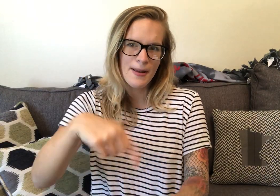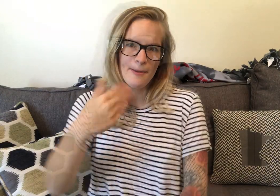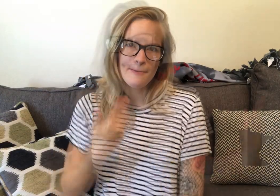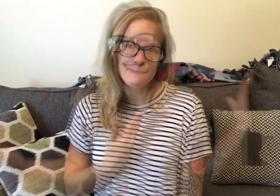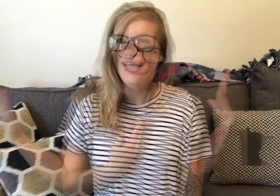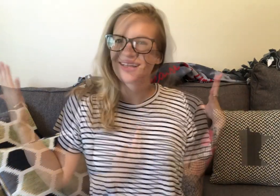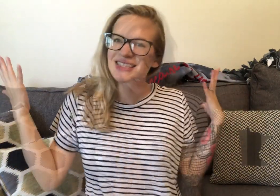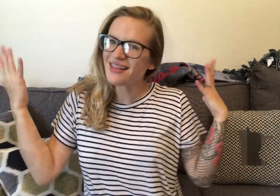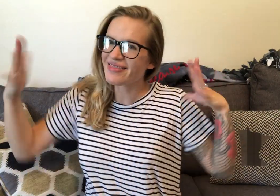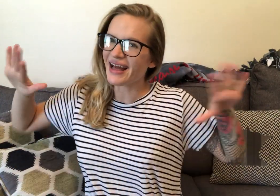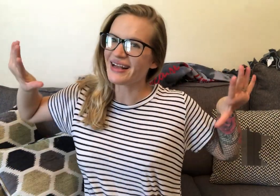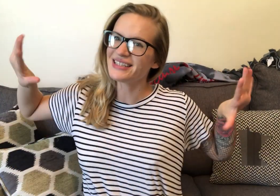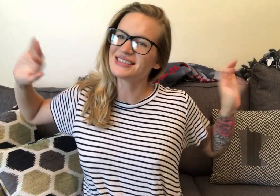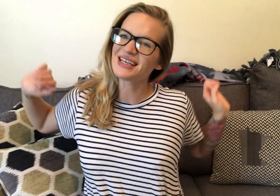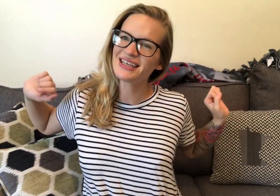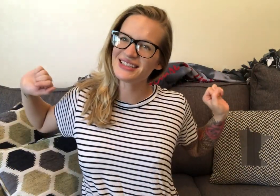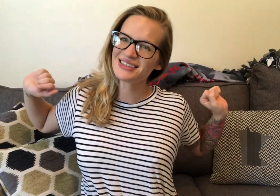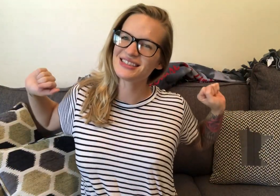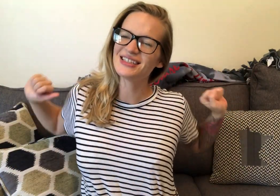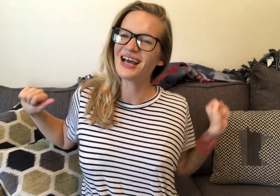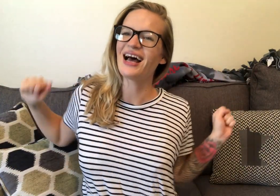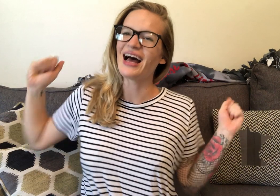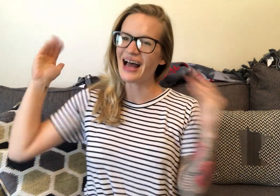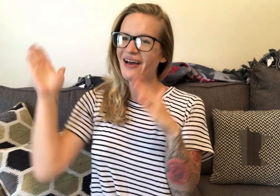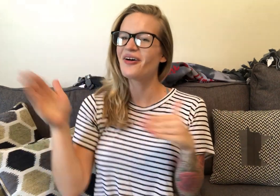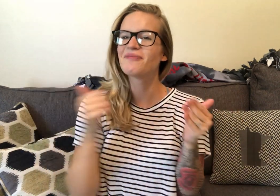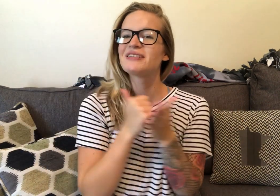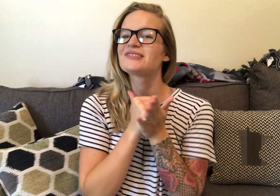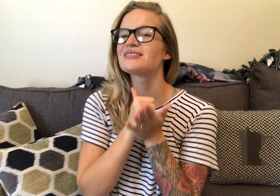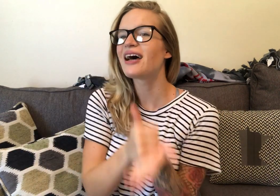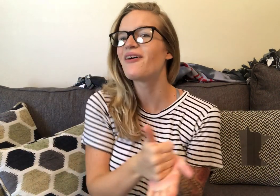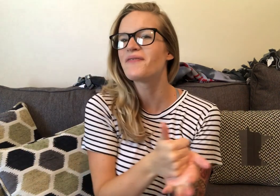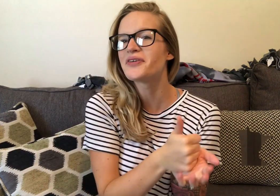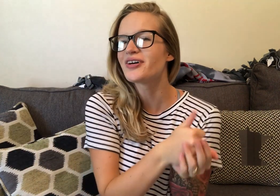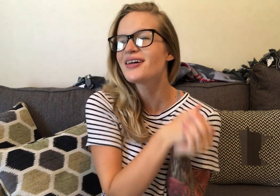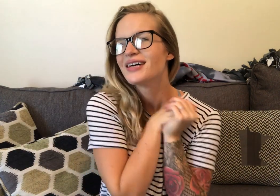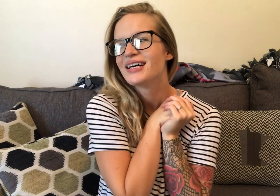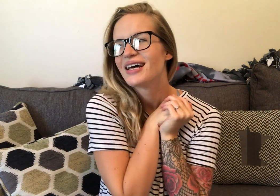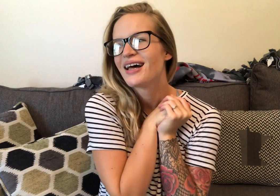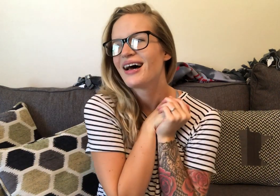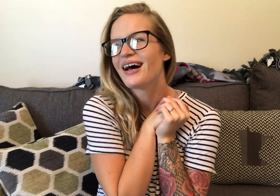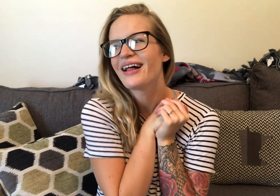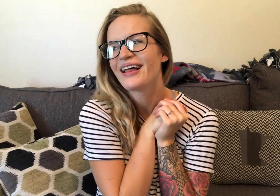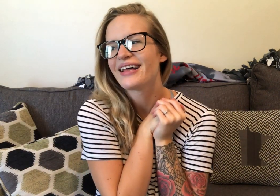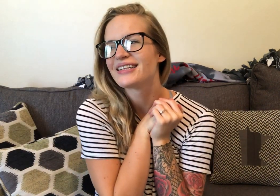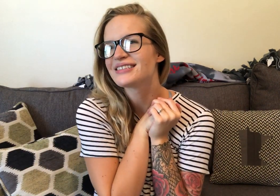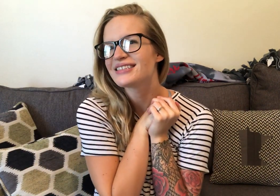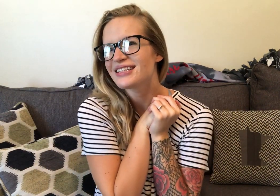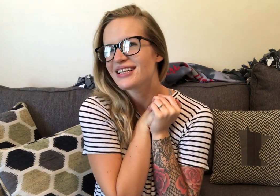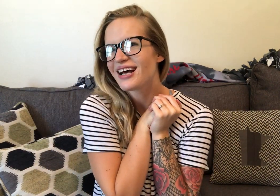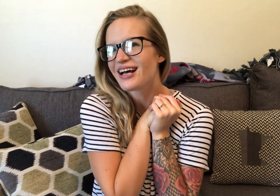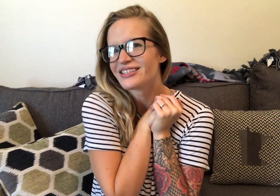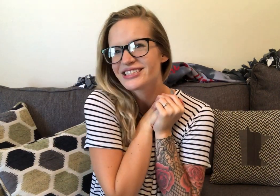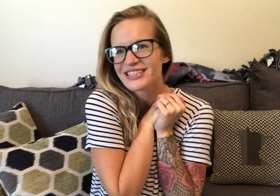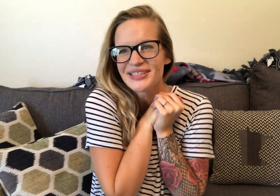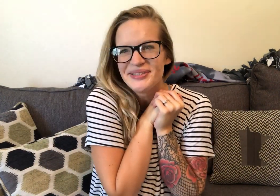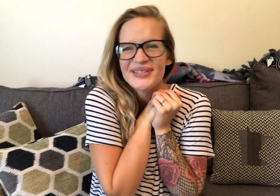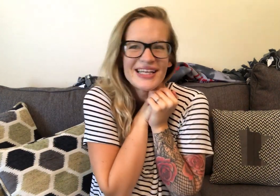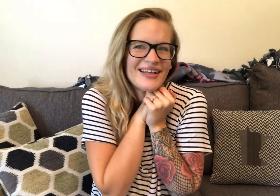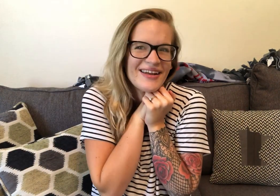And that is it. I hope this was helpful. And. I'll see you in.